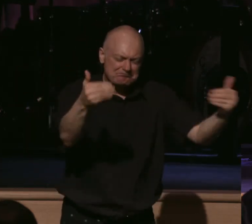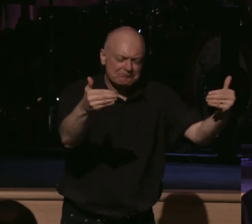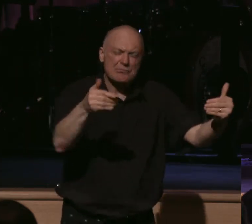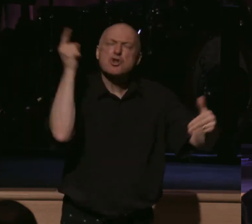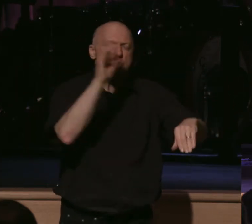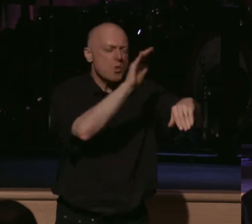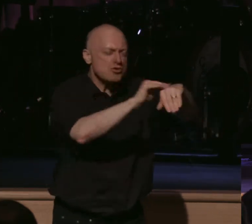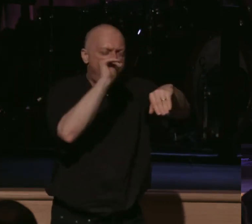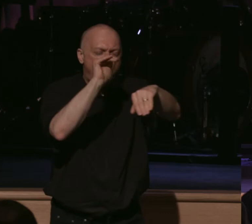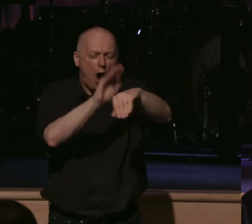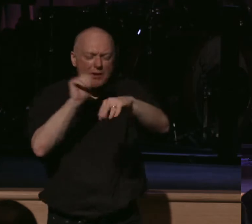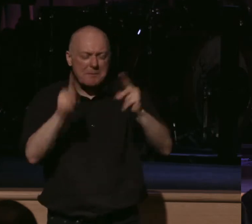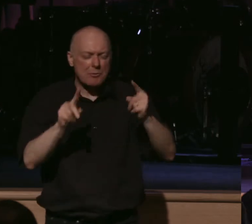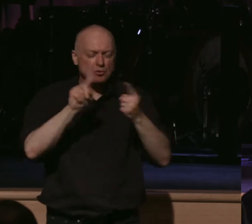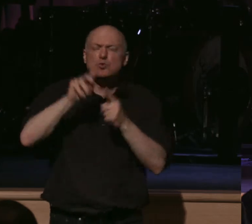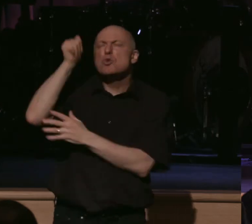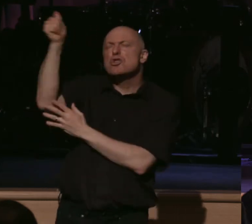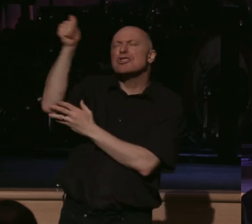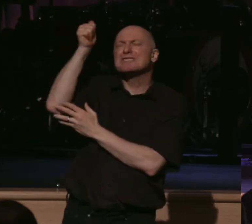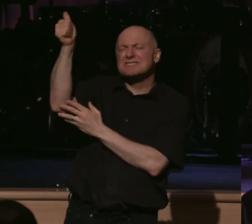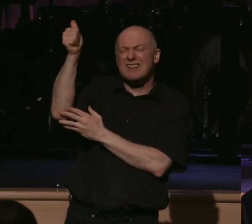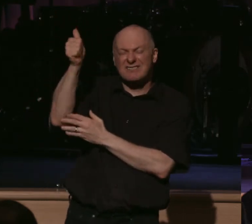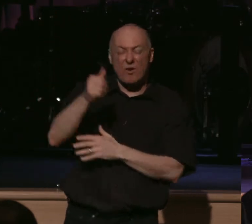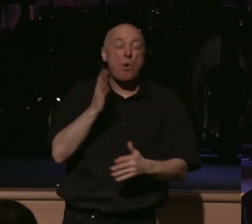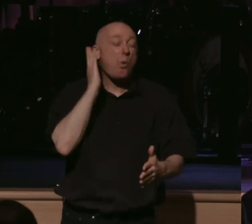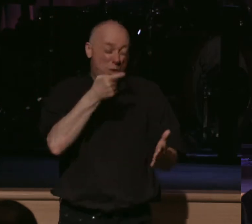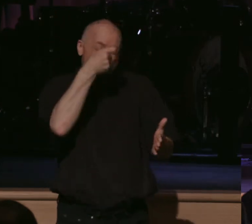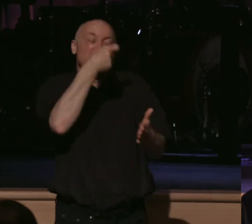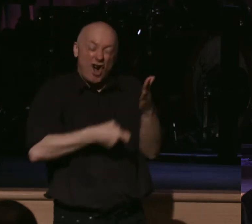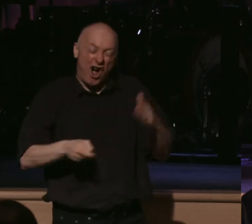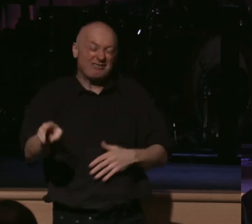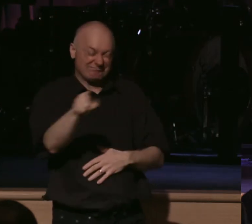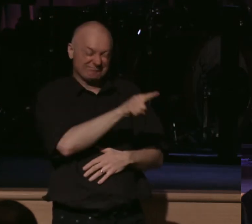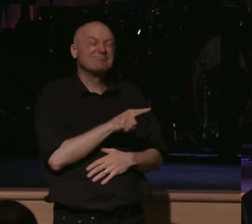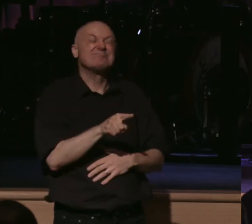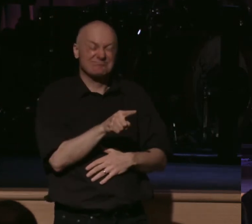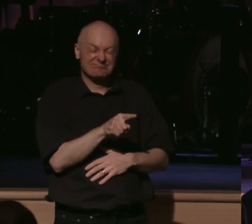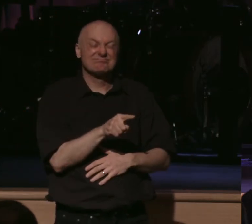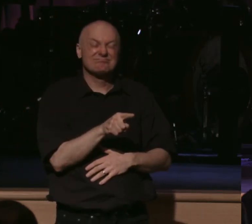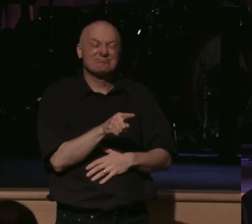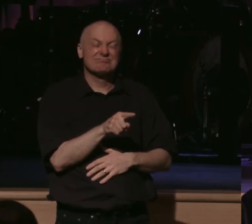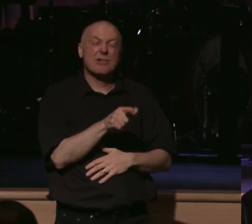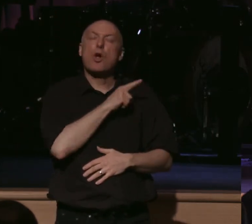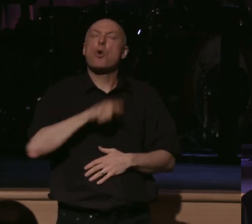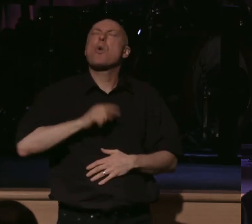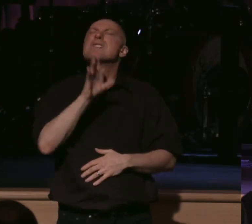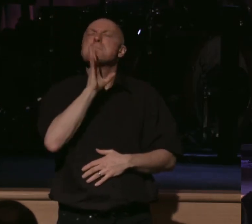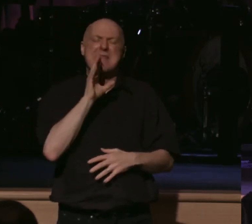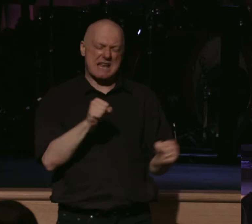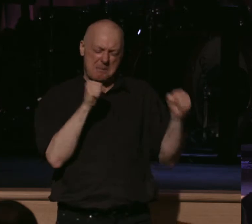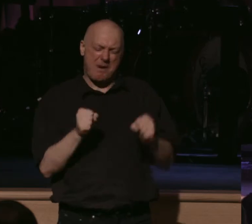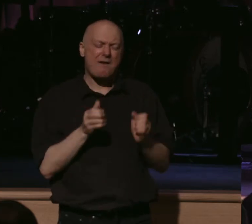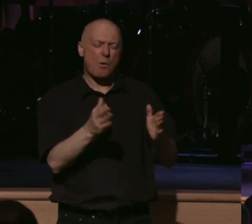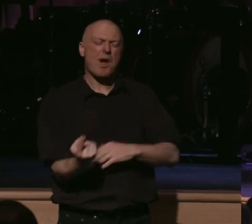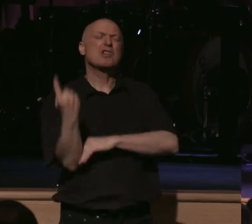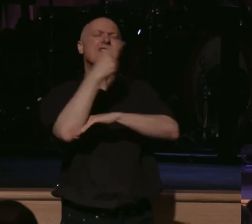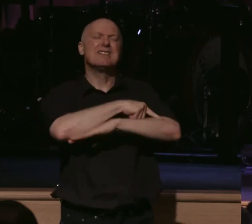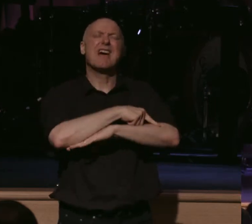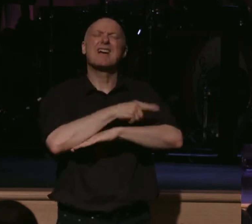calling people to yourself at a cost, at a reward. So, Lord, would you speak powerfully today? Lord, I